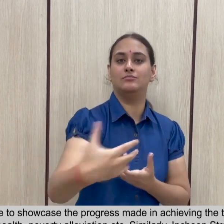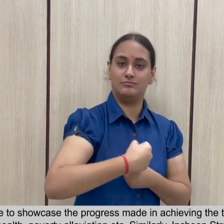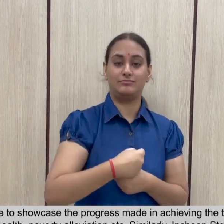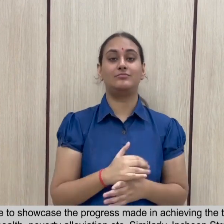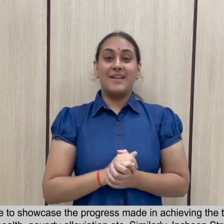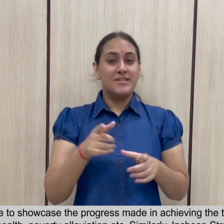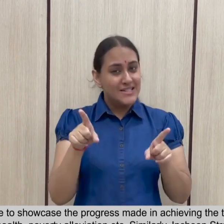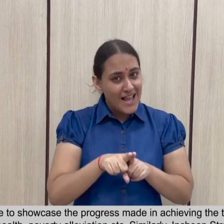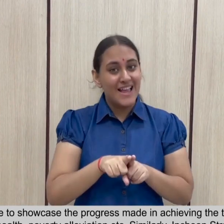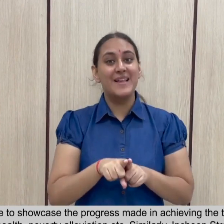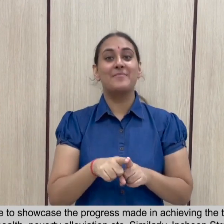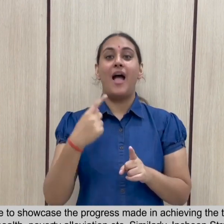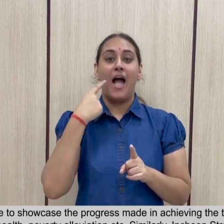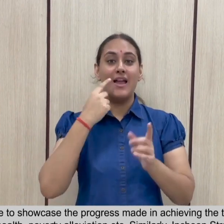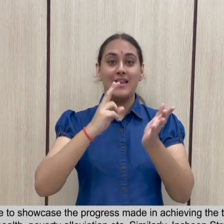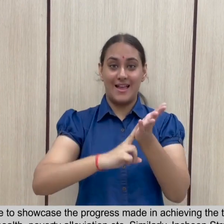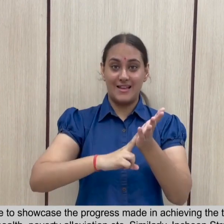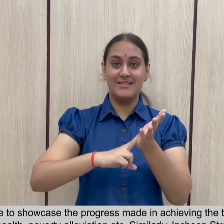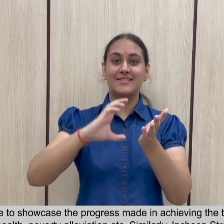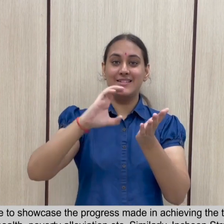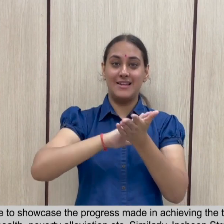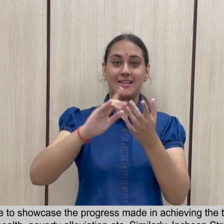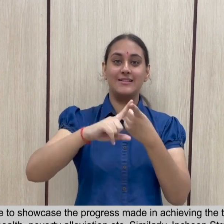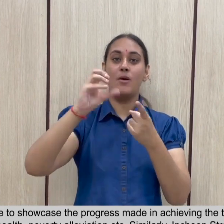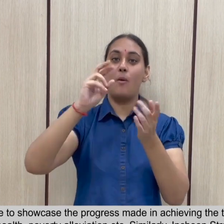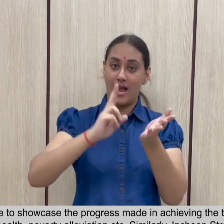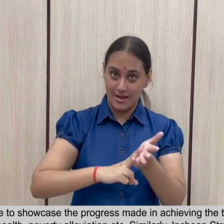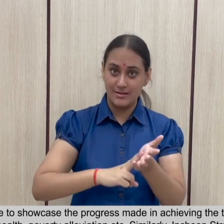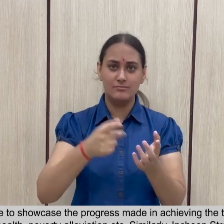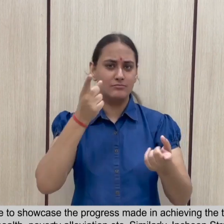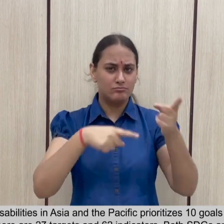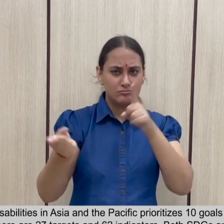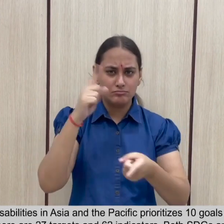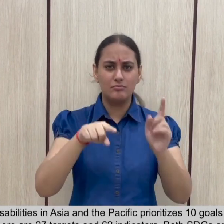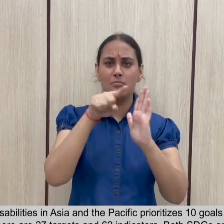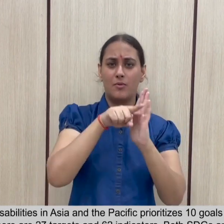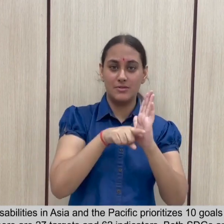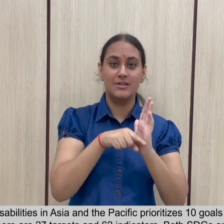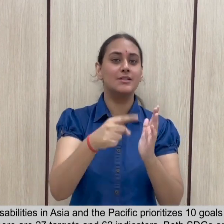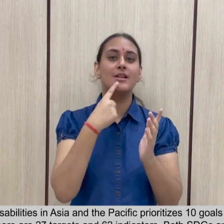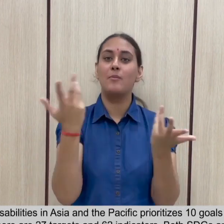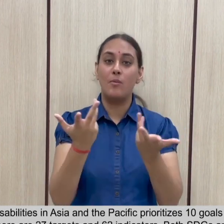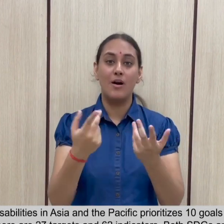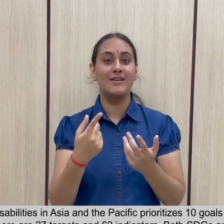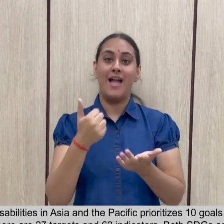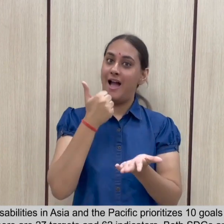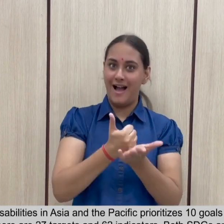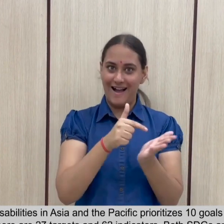.1 INCHEON's strategy to make the right real for persons with disabilities in Asia